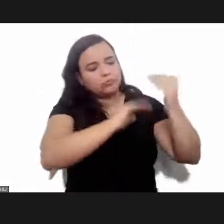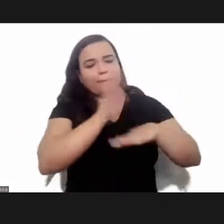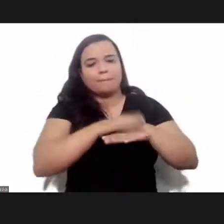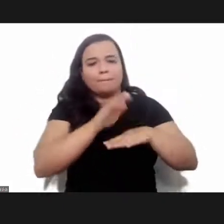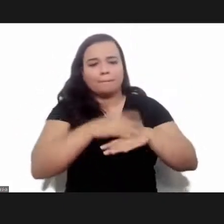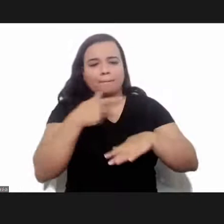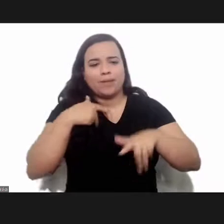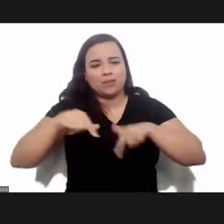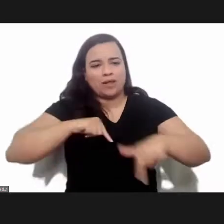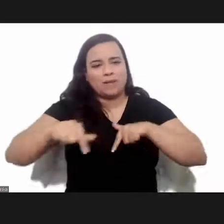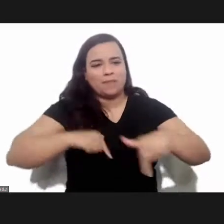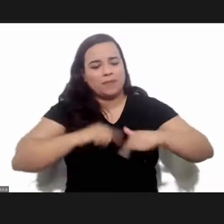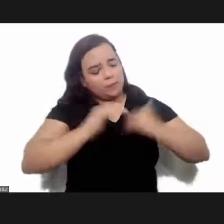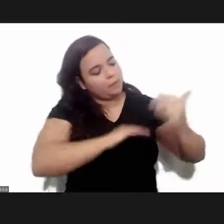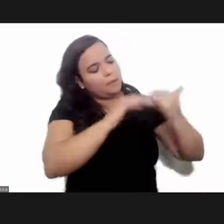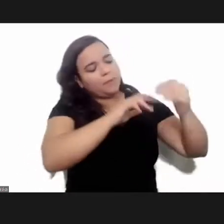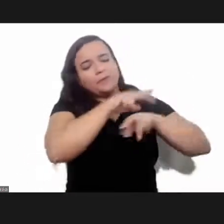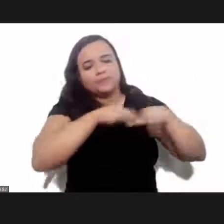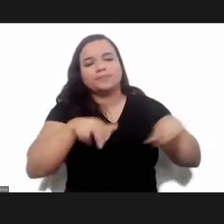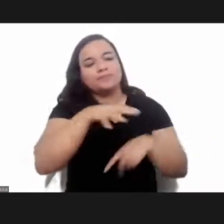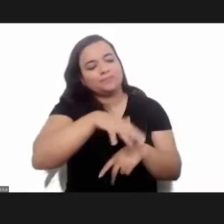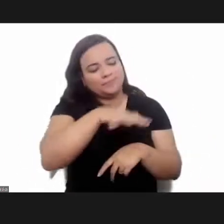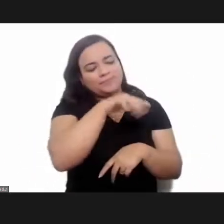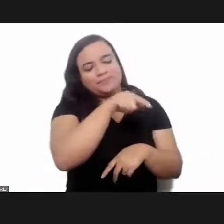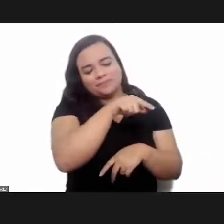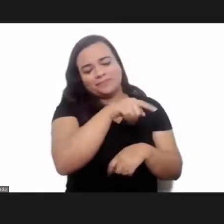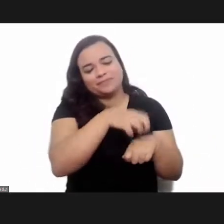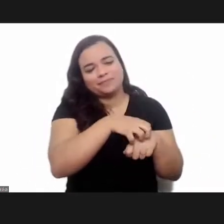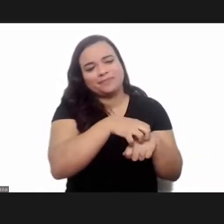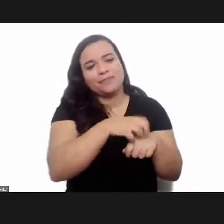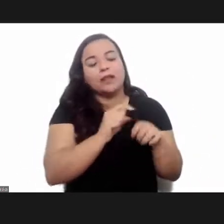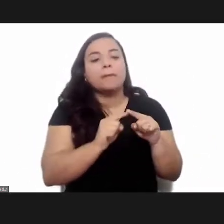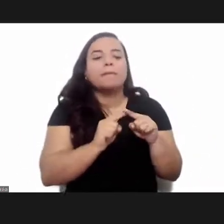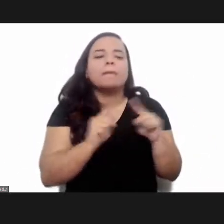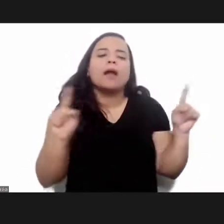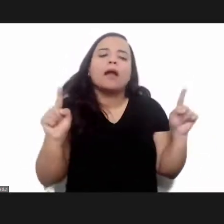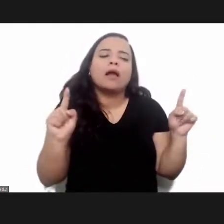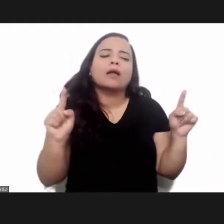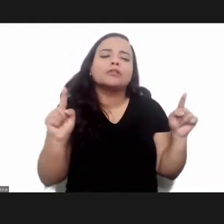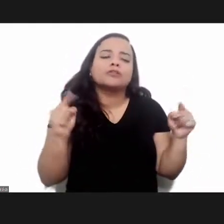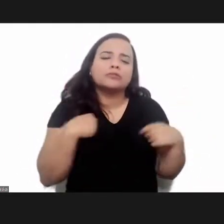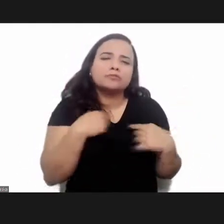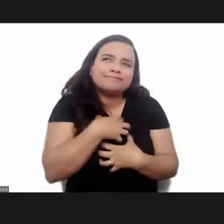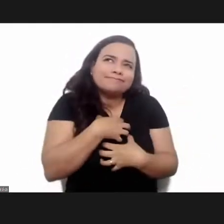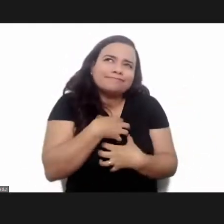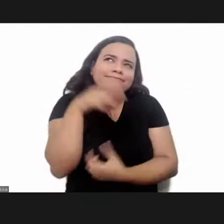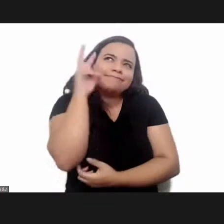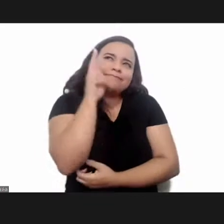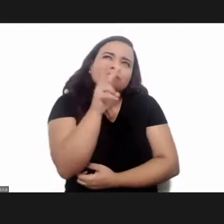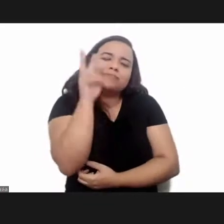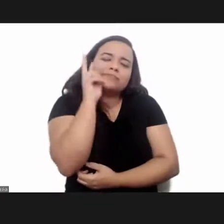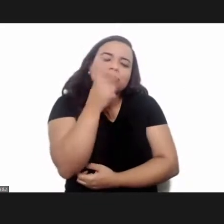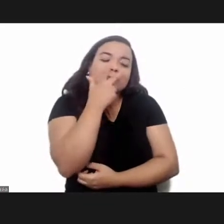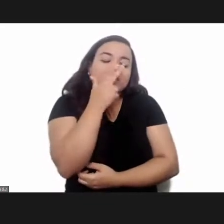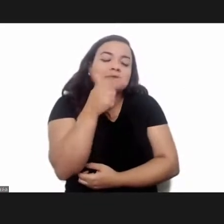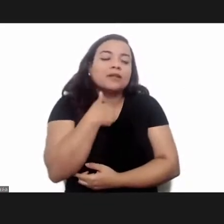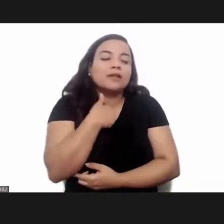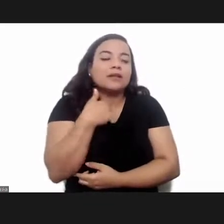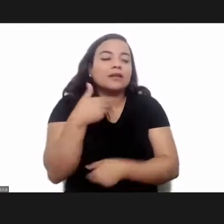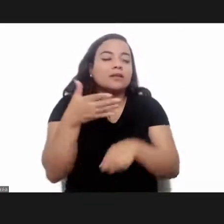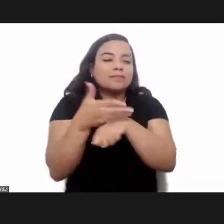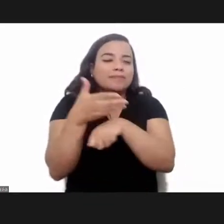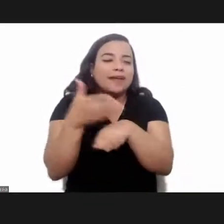uh use this for several different parts of my research in t cruzi but as a participant